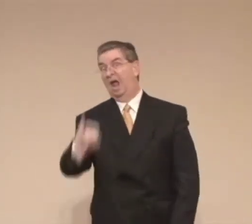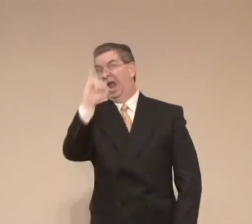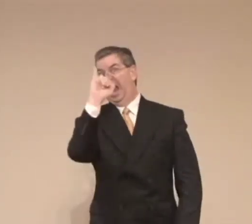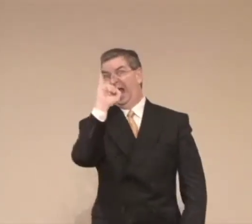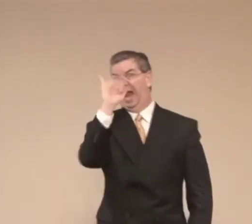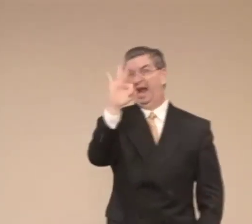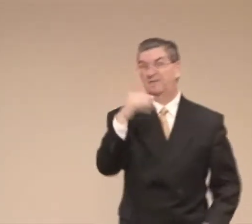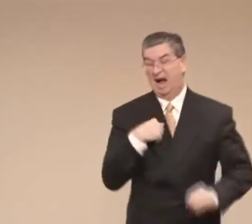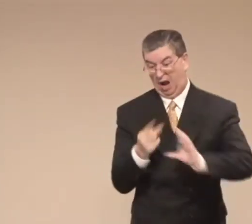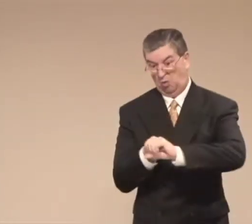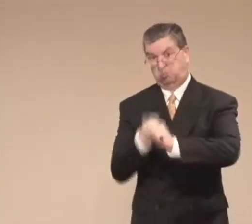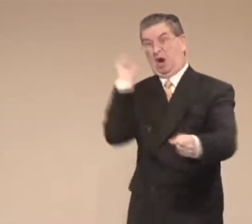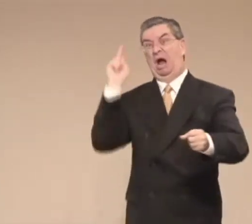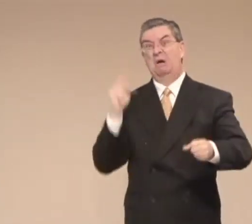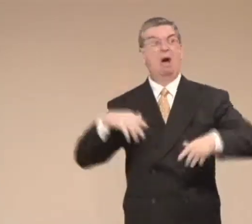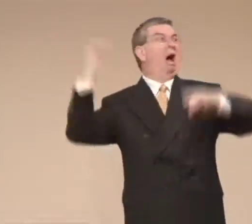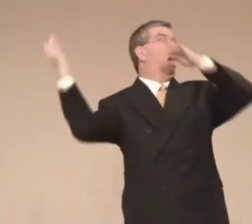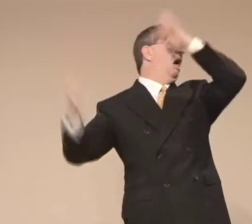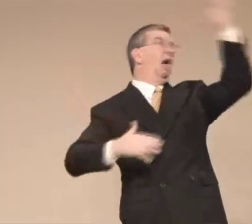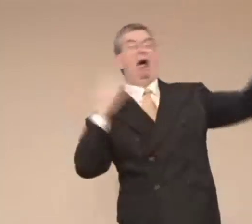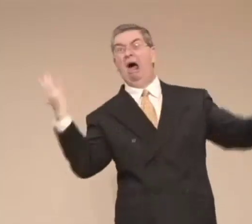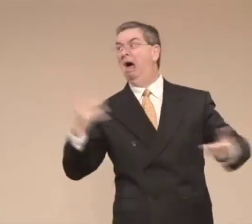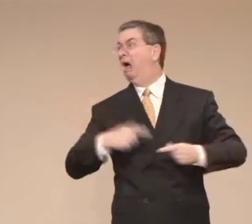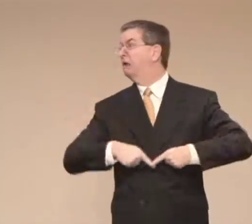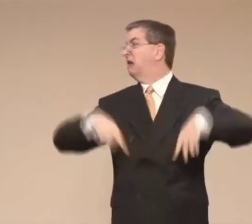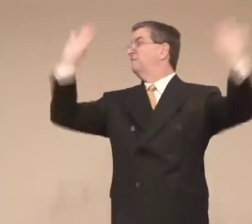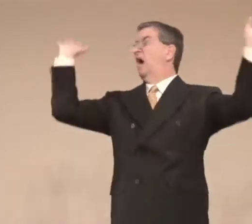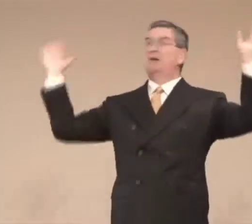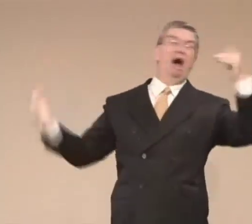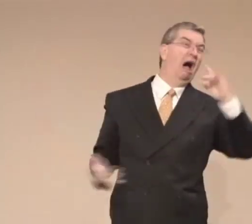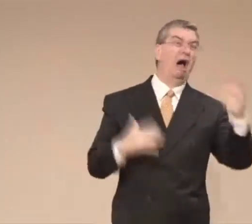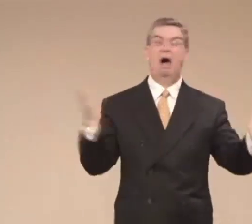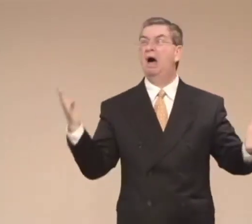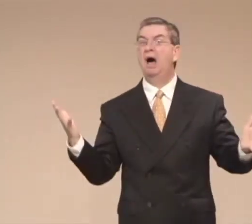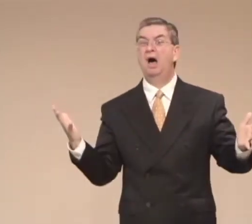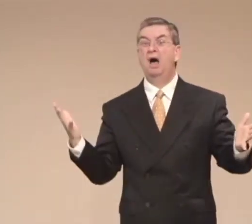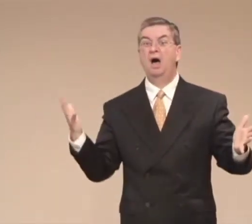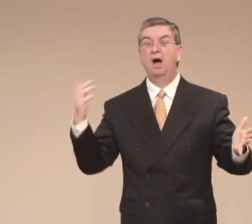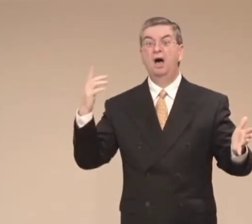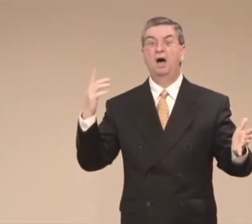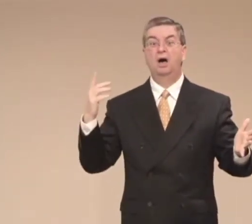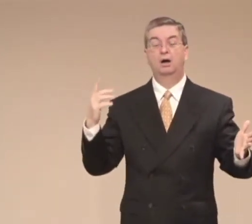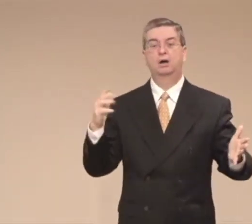That is what is important. He never gave up on God. He never quit.